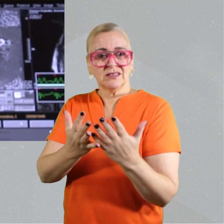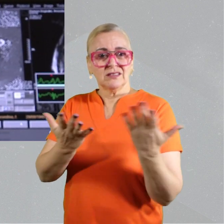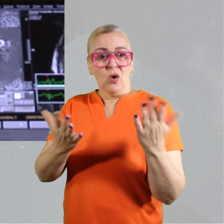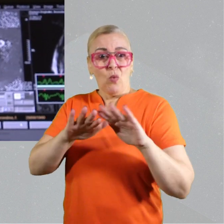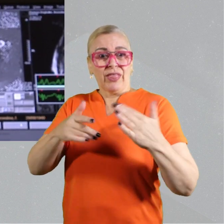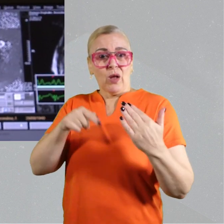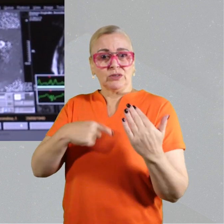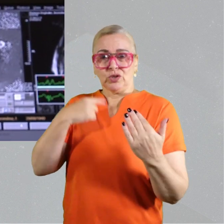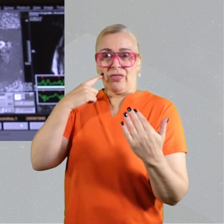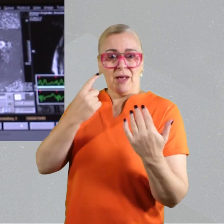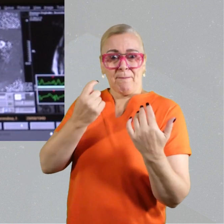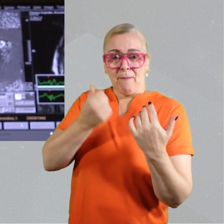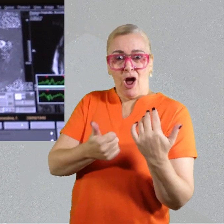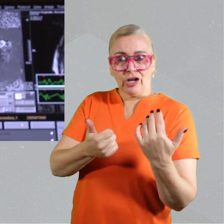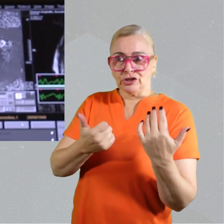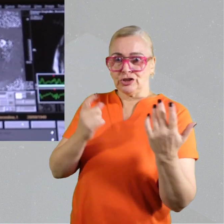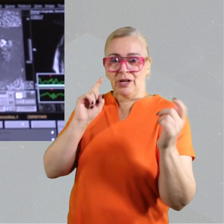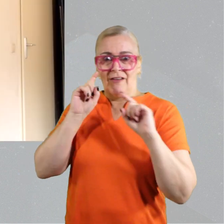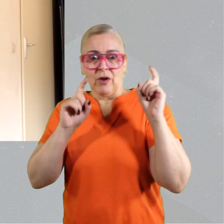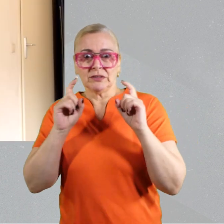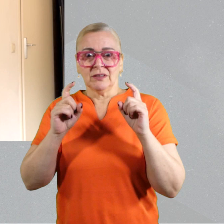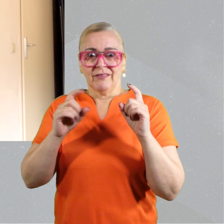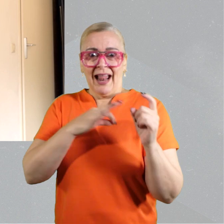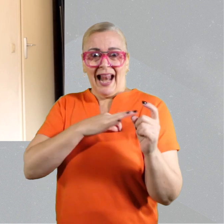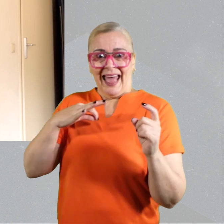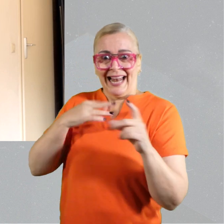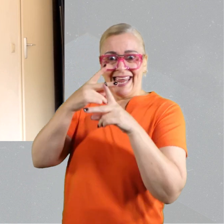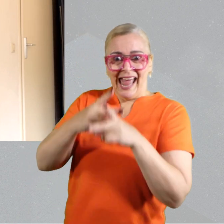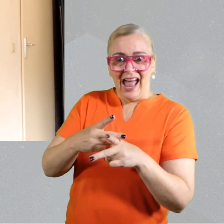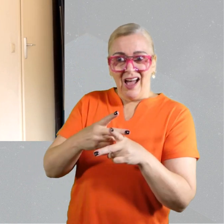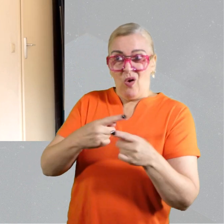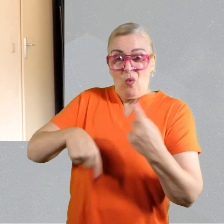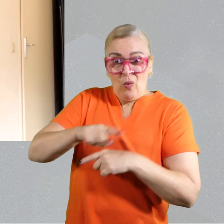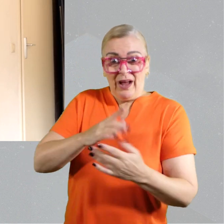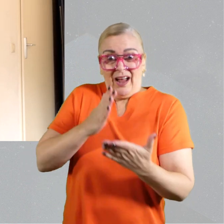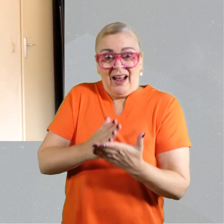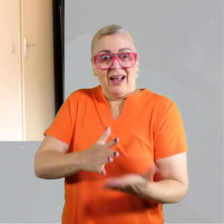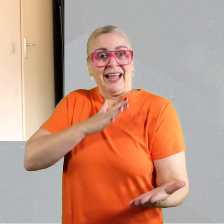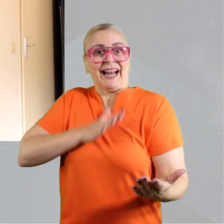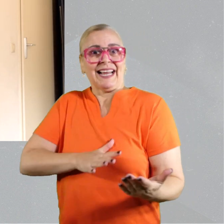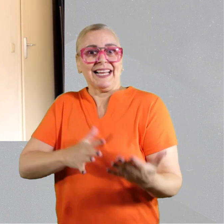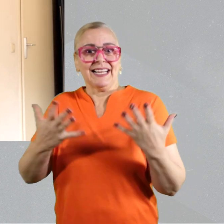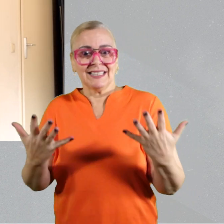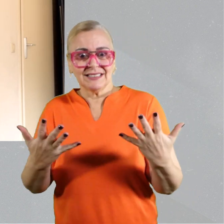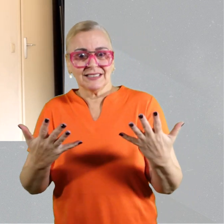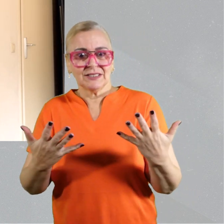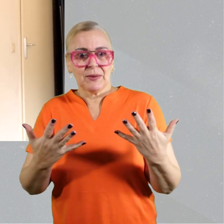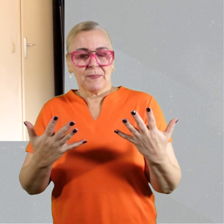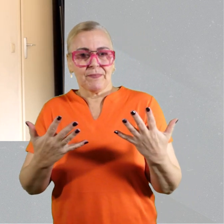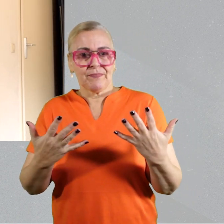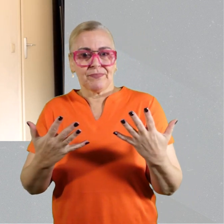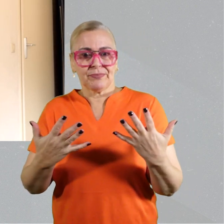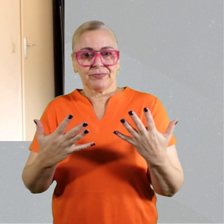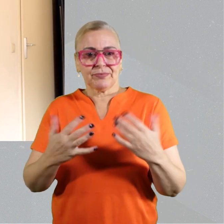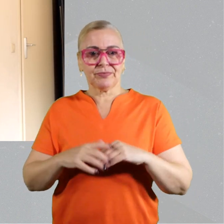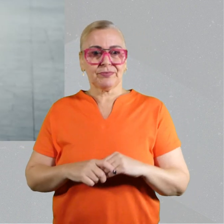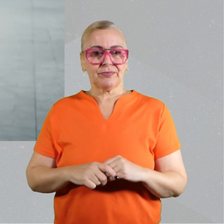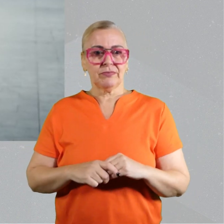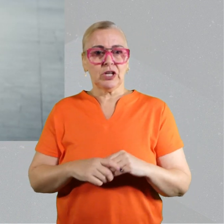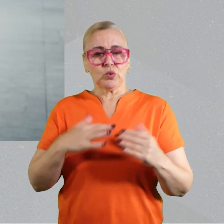are there. I'm a big believer that if we don't do research about research, then we just get stuck in the ways we